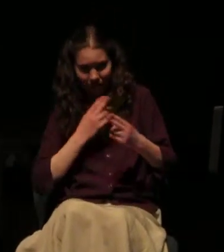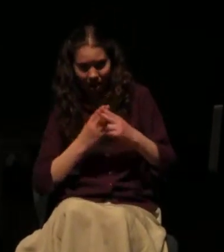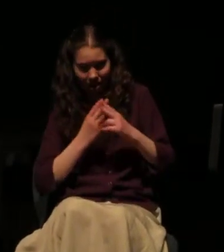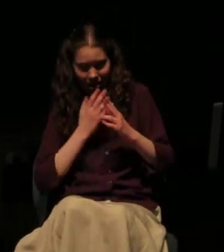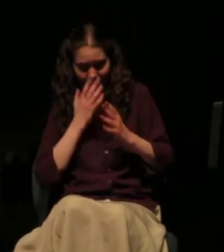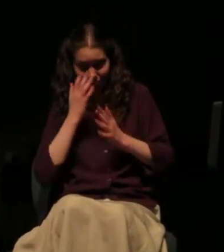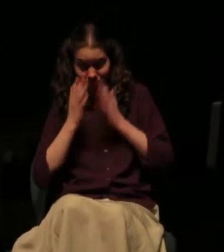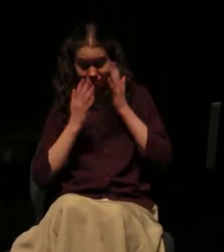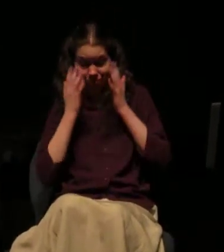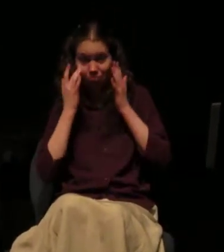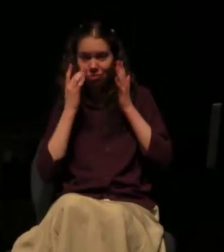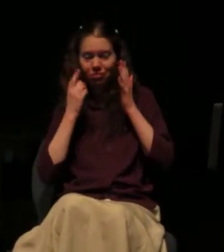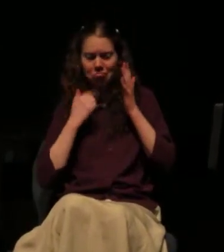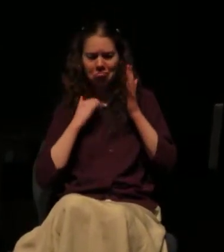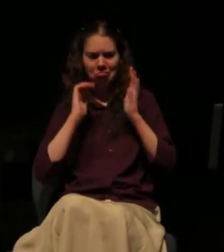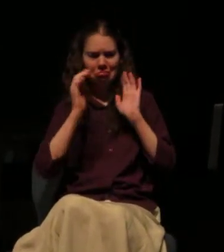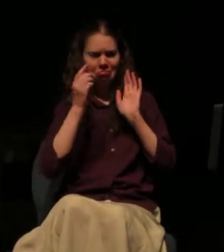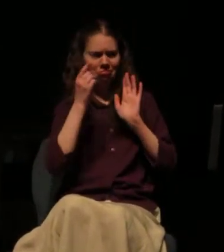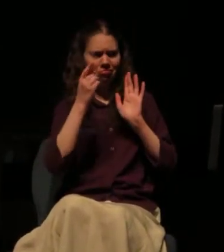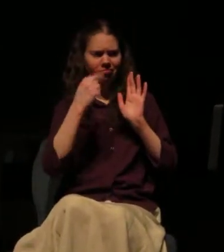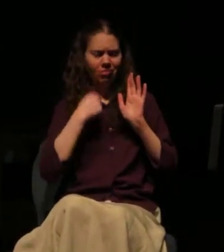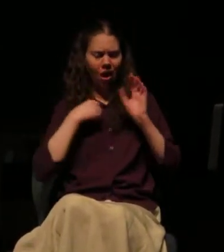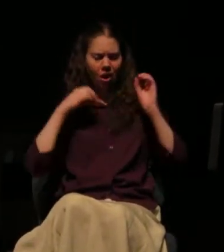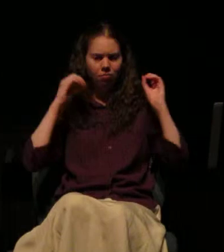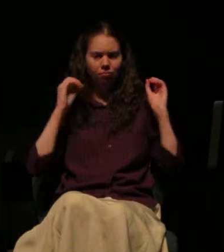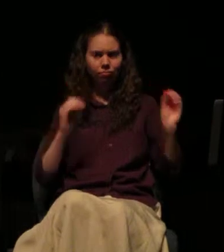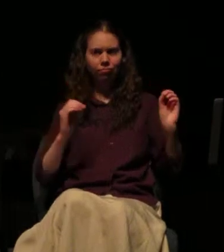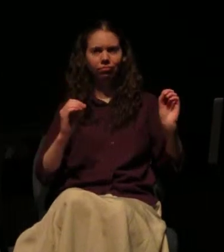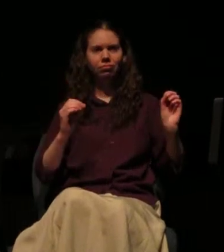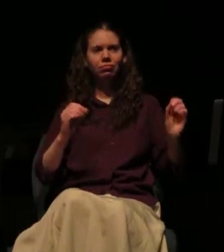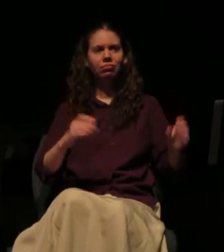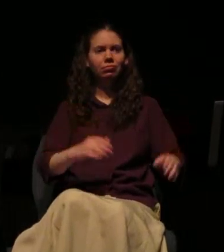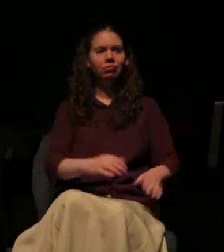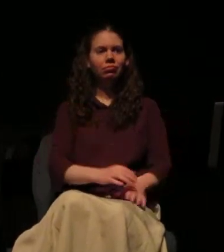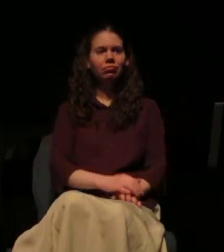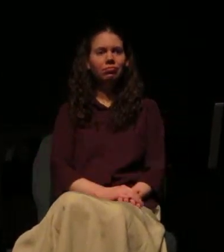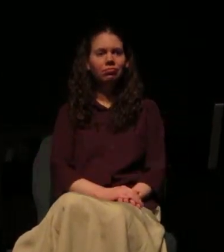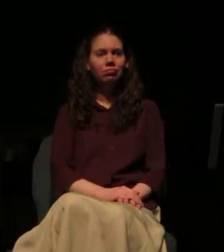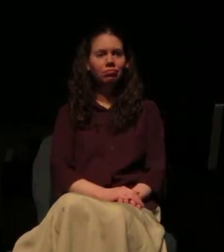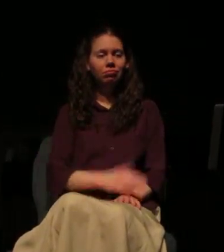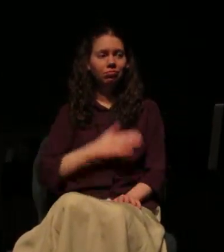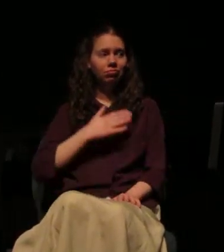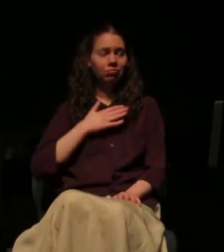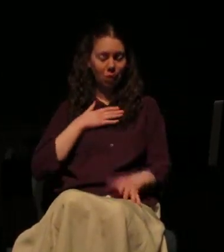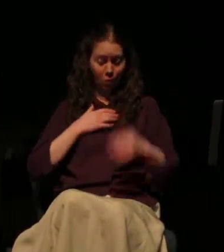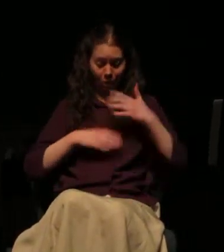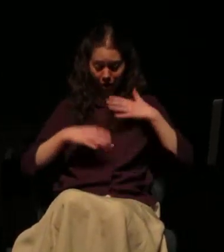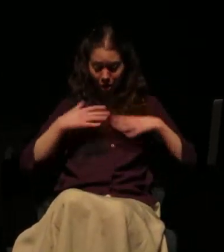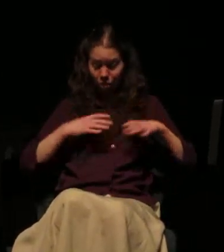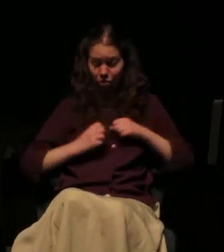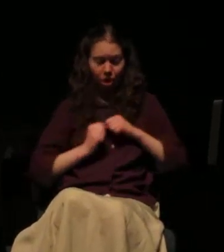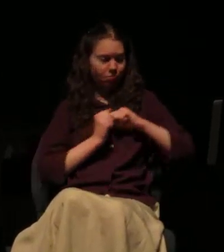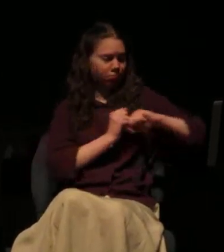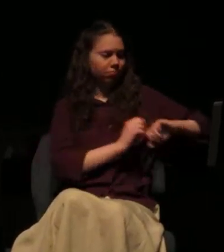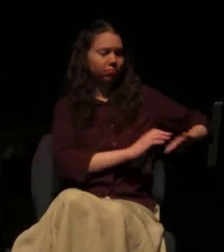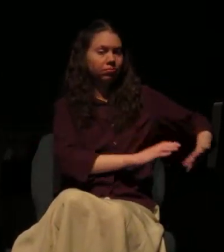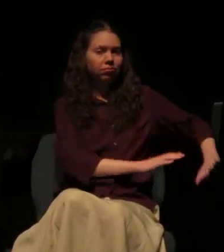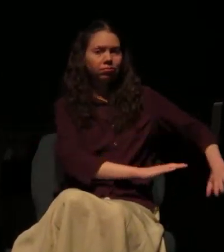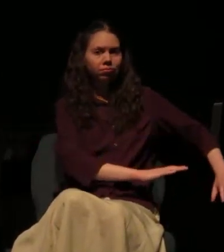For I was a sorry figure next to him. And I took off my clothes in that place. And I said to